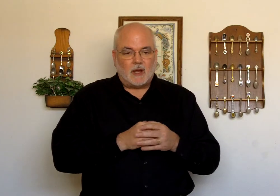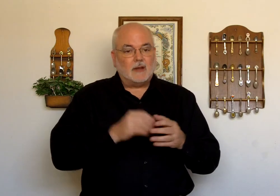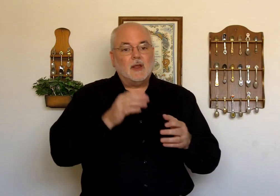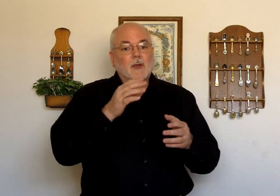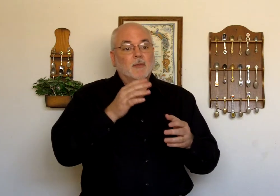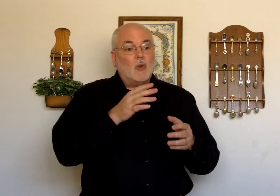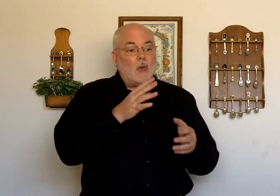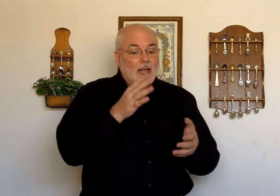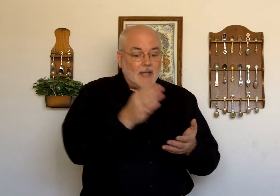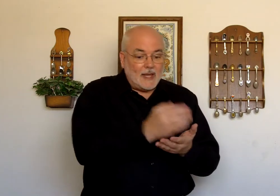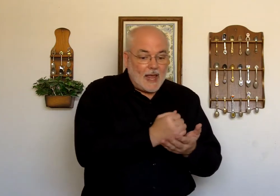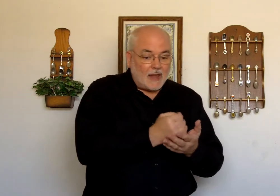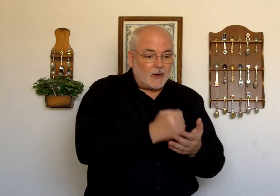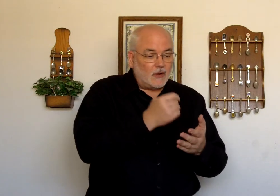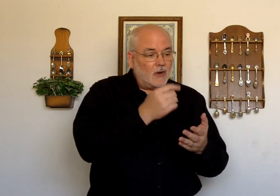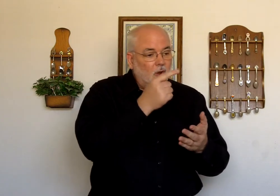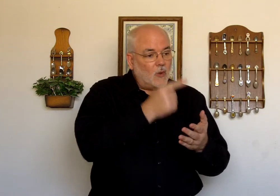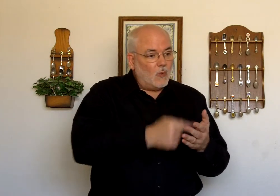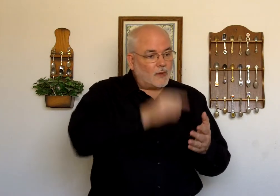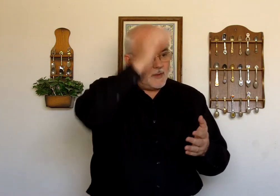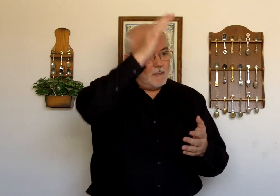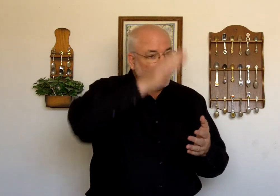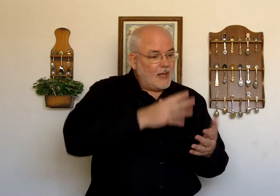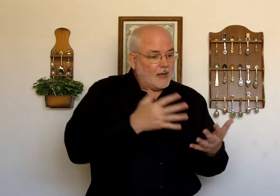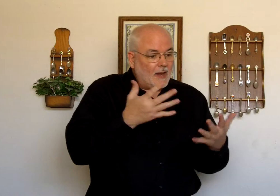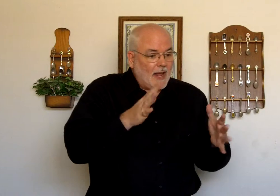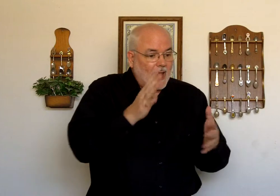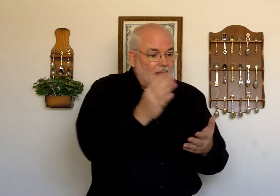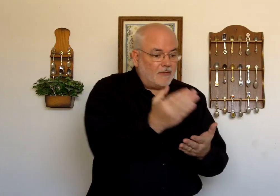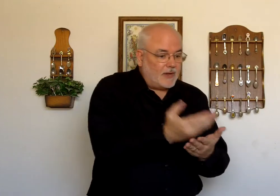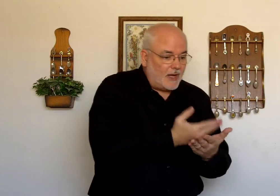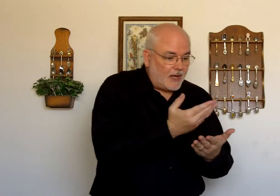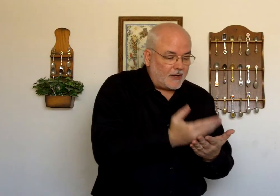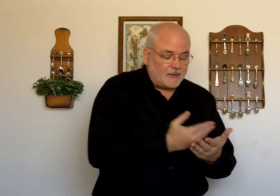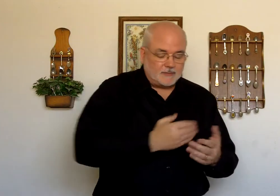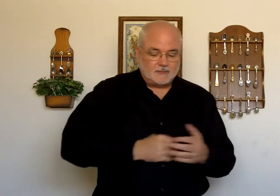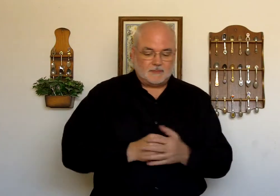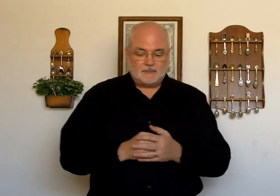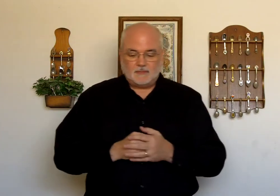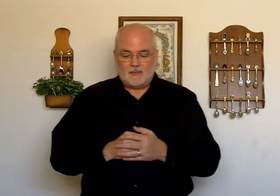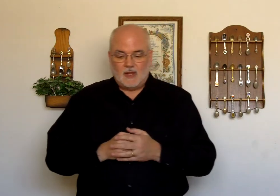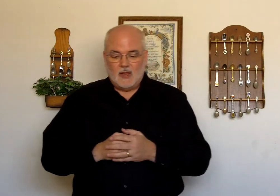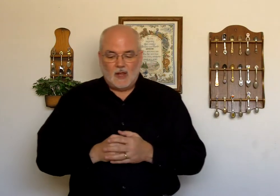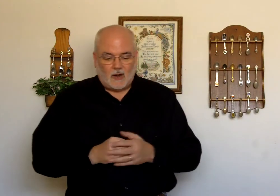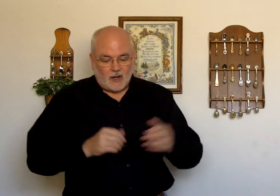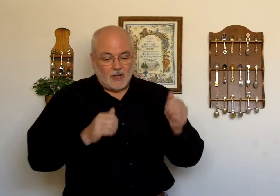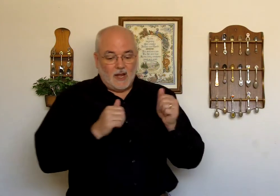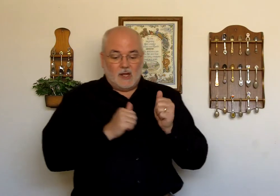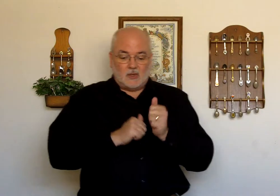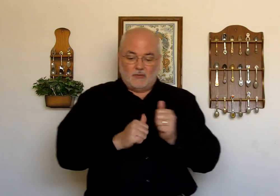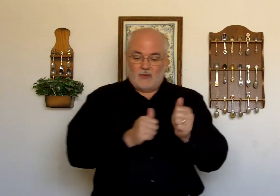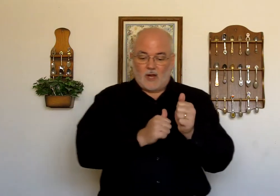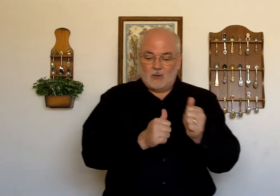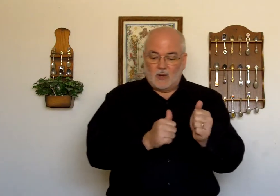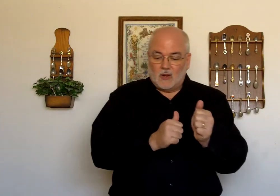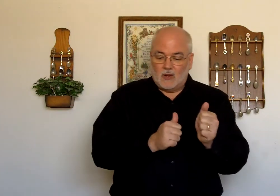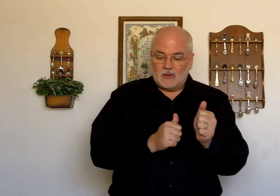cut. As they gather. What the men have cut. All right. So follow along.